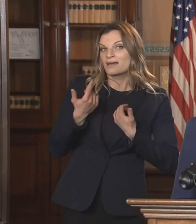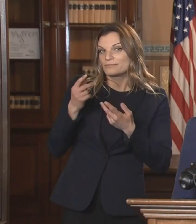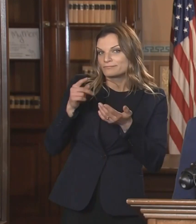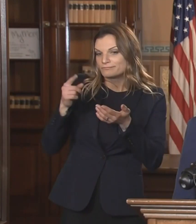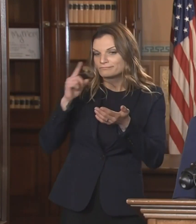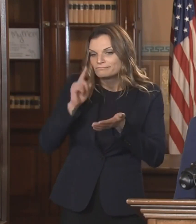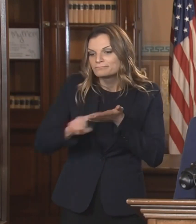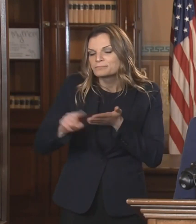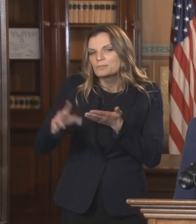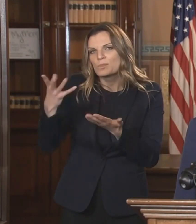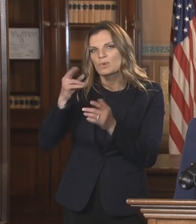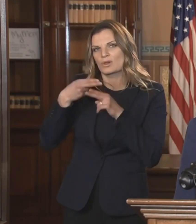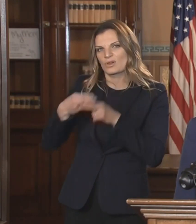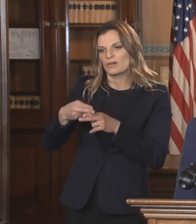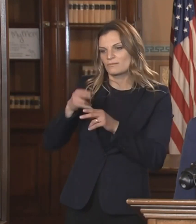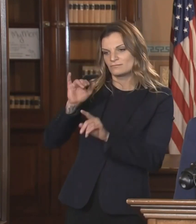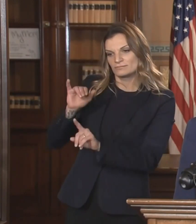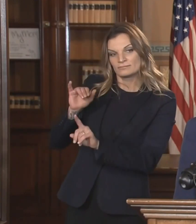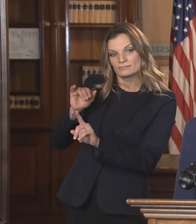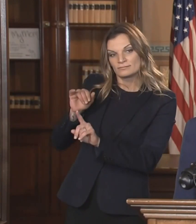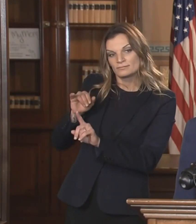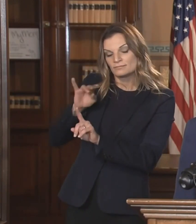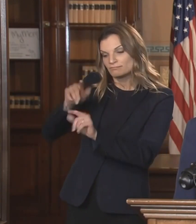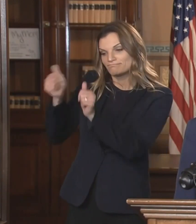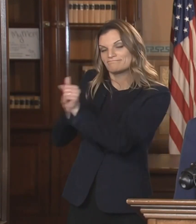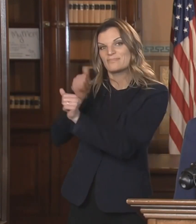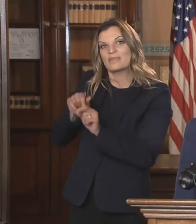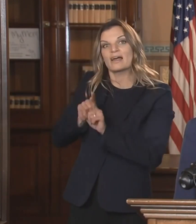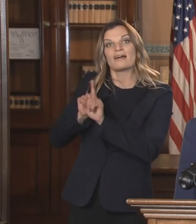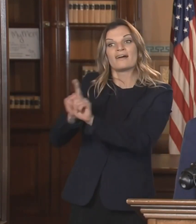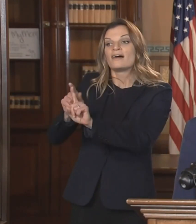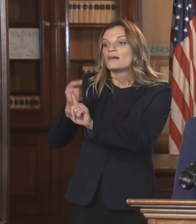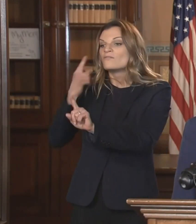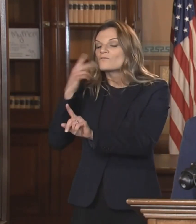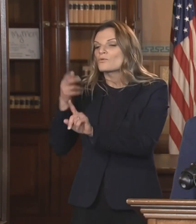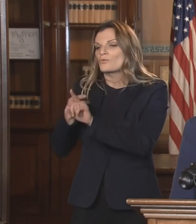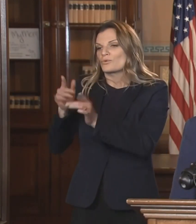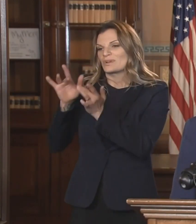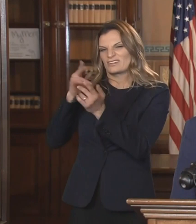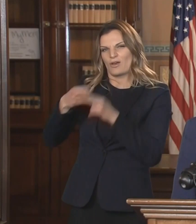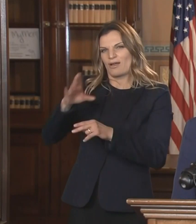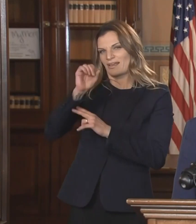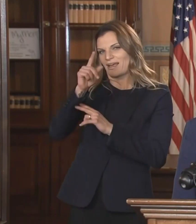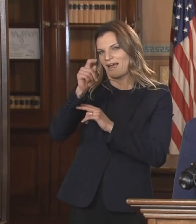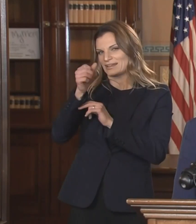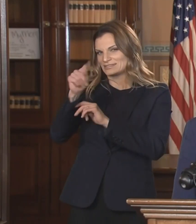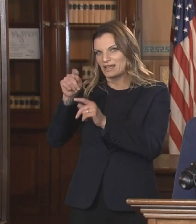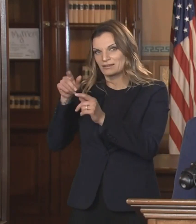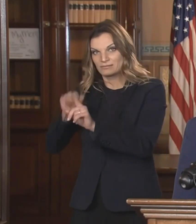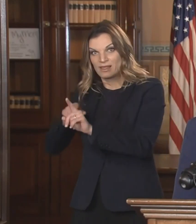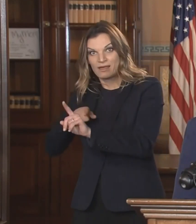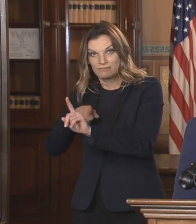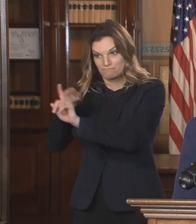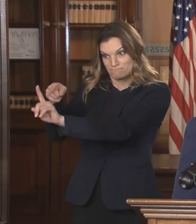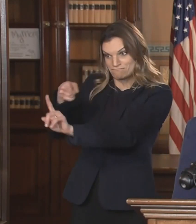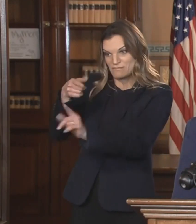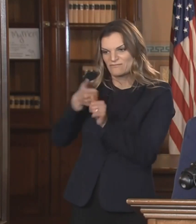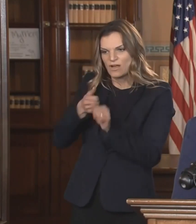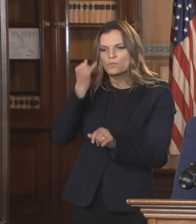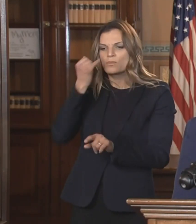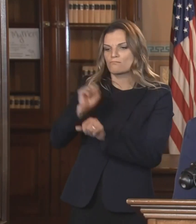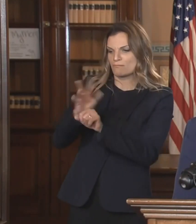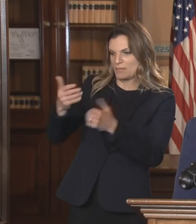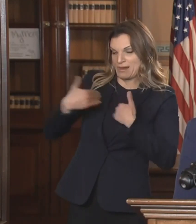to investigate cases of COVID-19 is the highest that it's been throughout the pandemic. We are able to attempt outreach to over